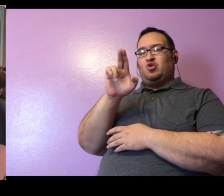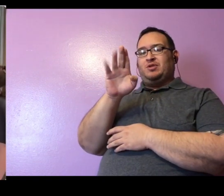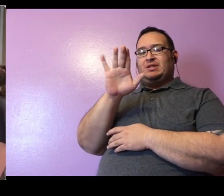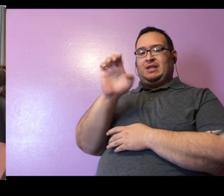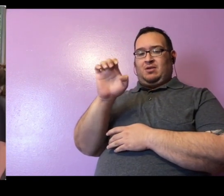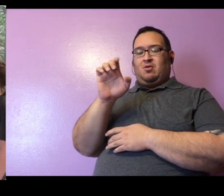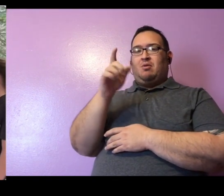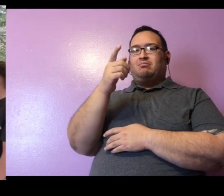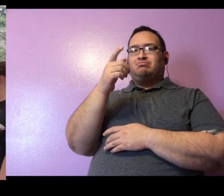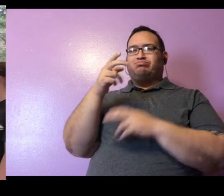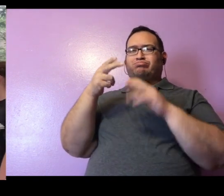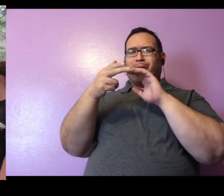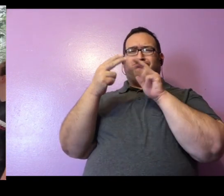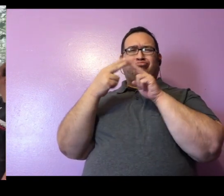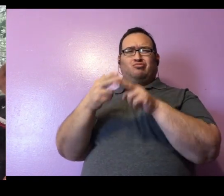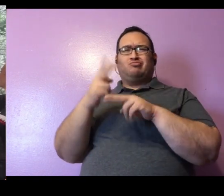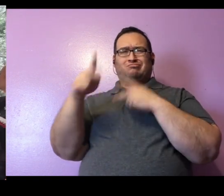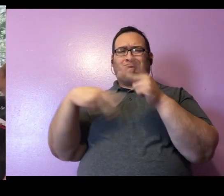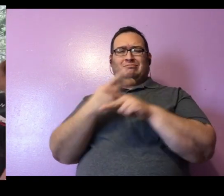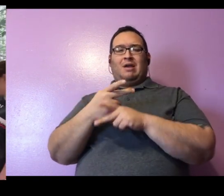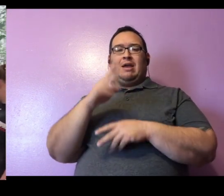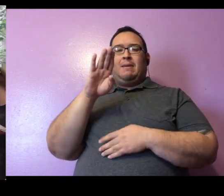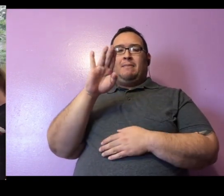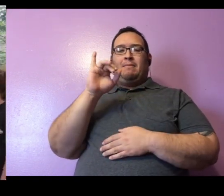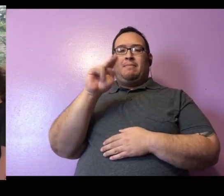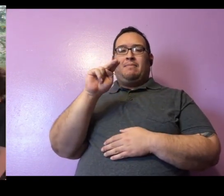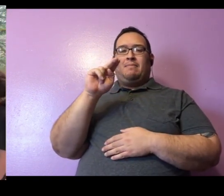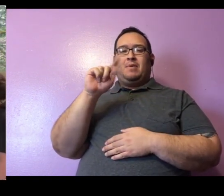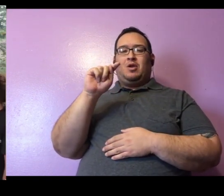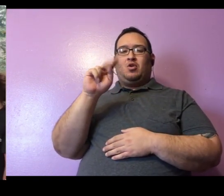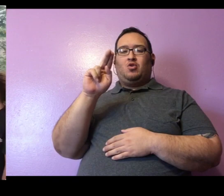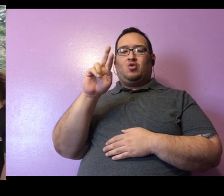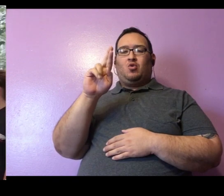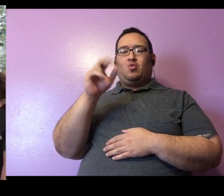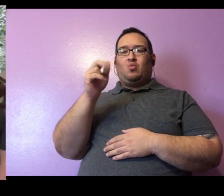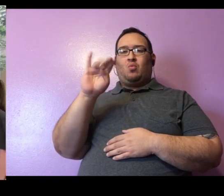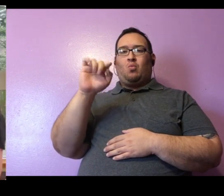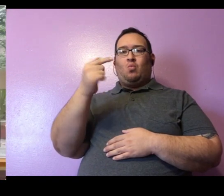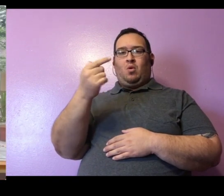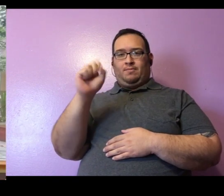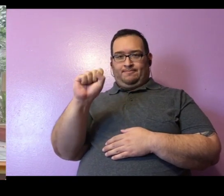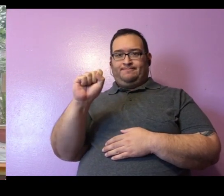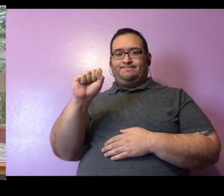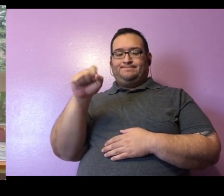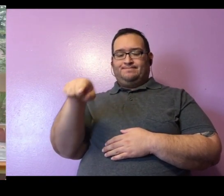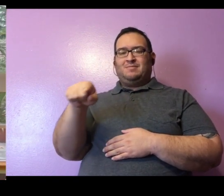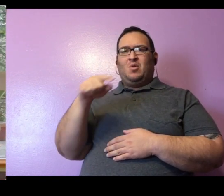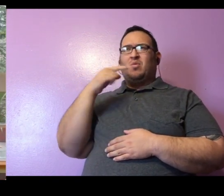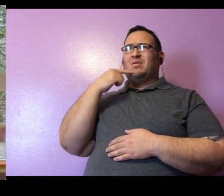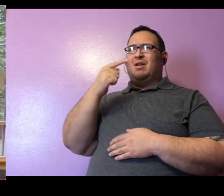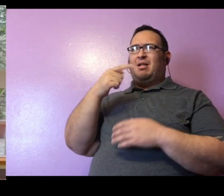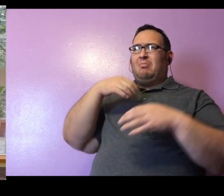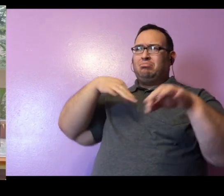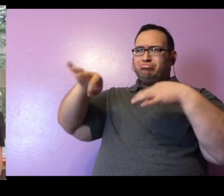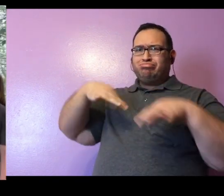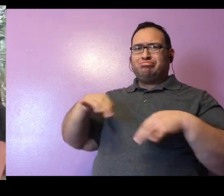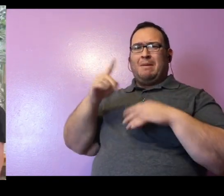today. And in addition to that, we're going to be telling you all about this incredible animal. And at the end, we're going to have a special